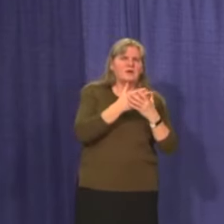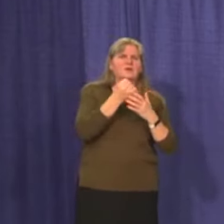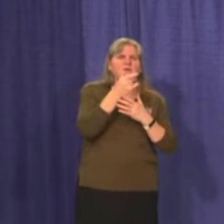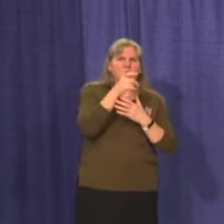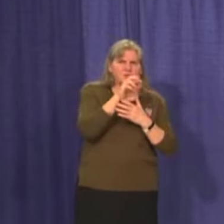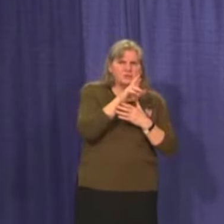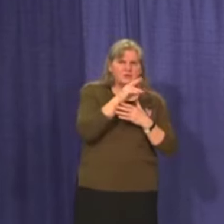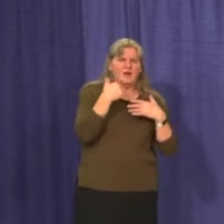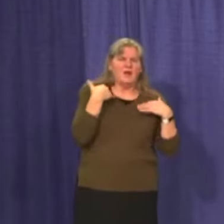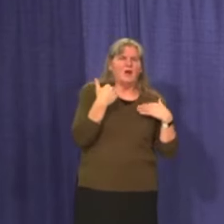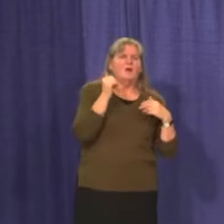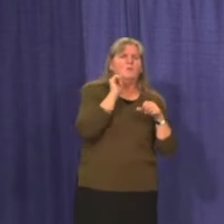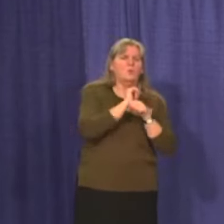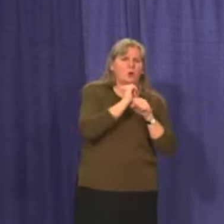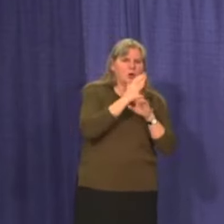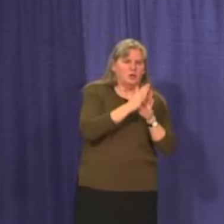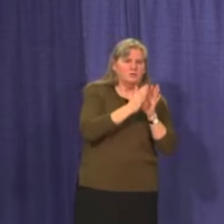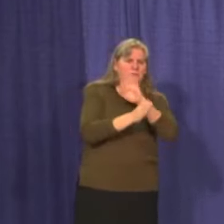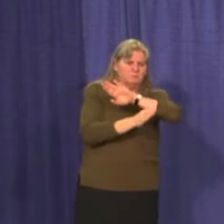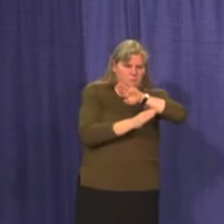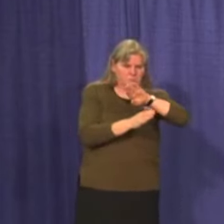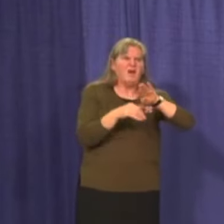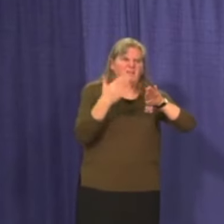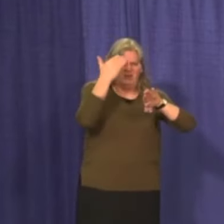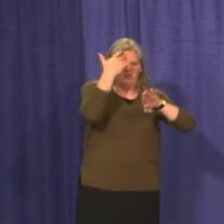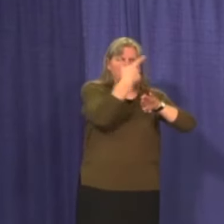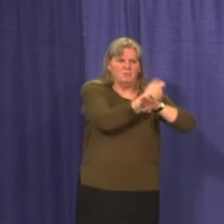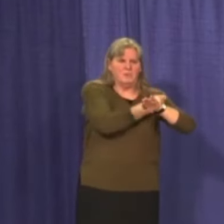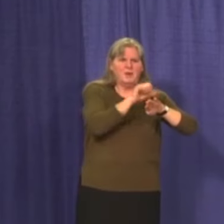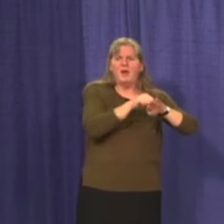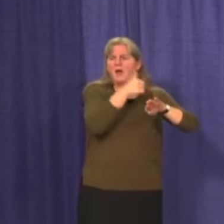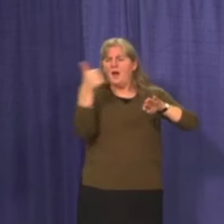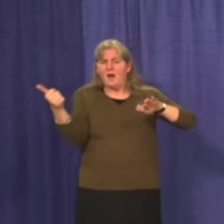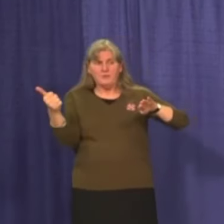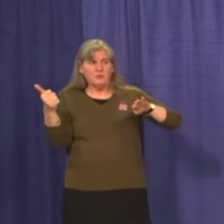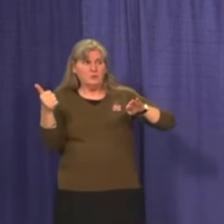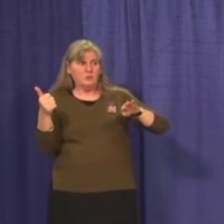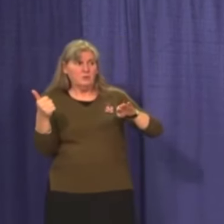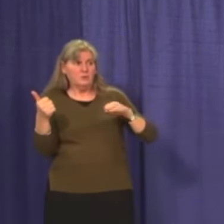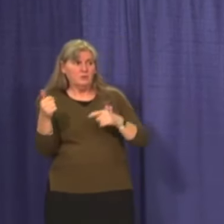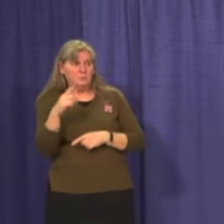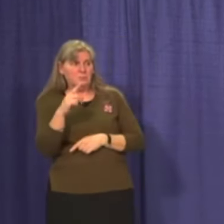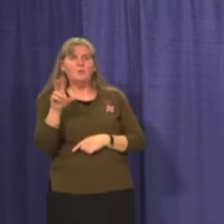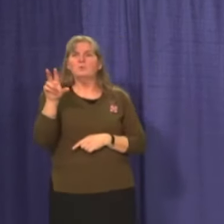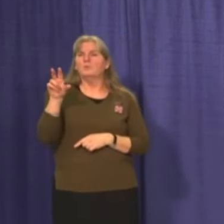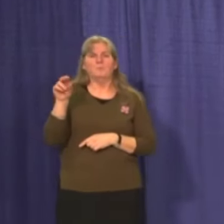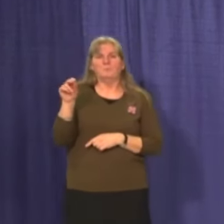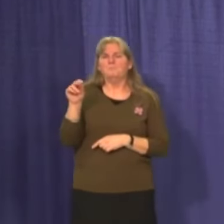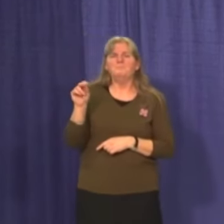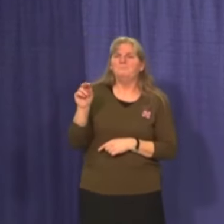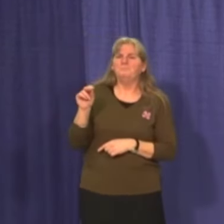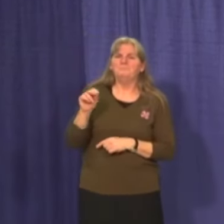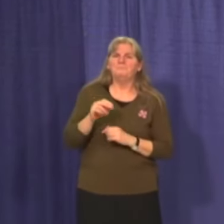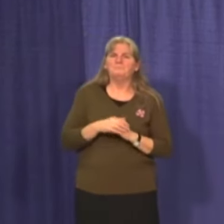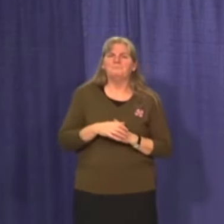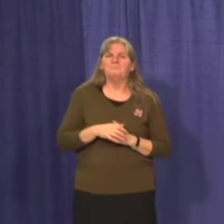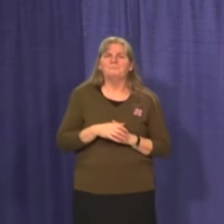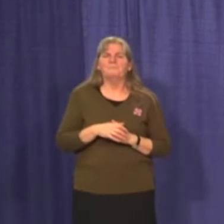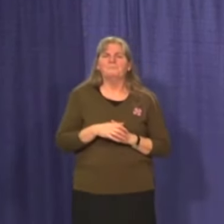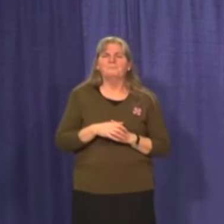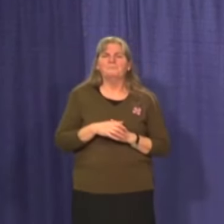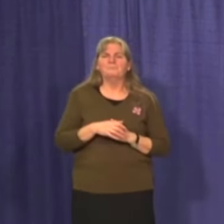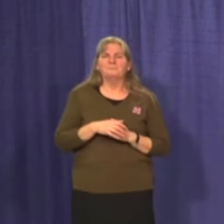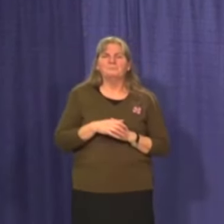and healthcare workers, are there other groups that have been immunized in Whitehorse? No. So we've been